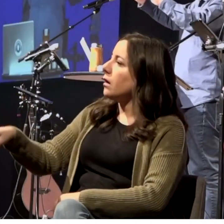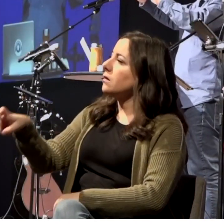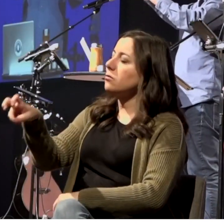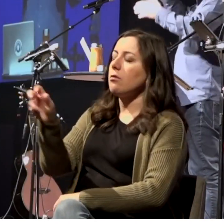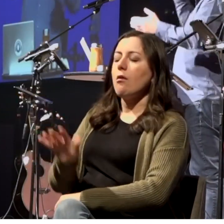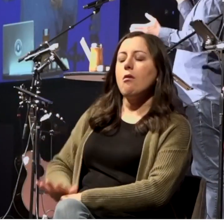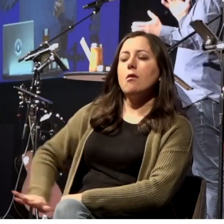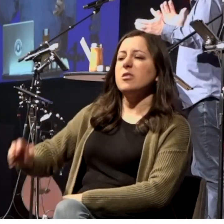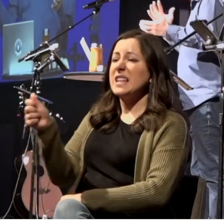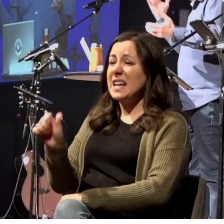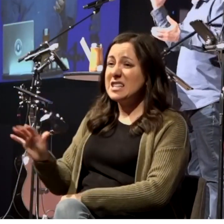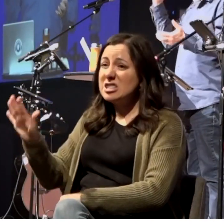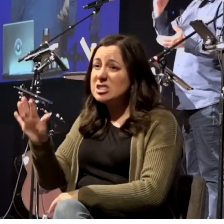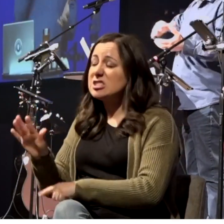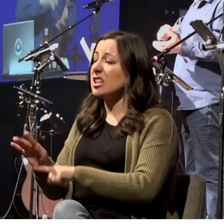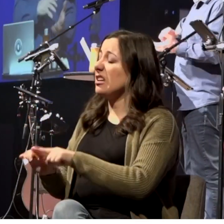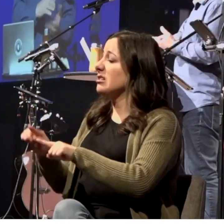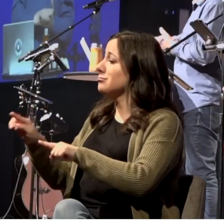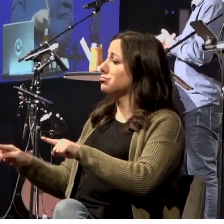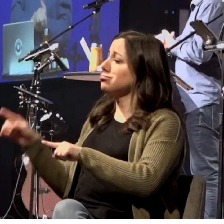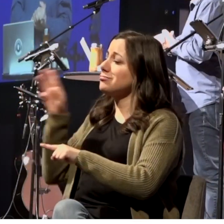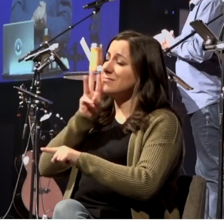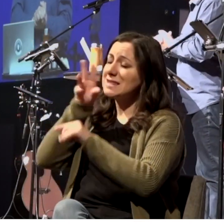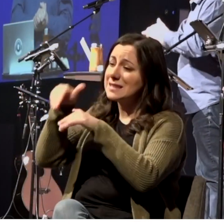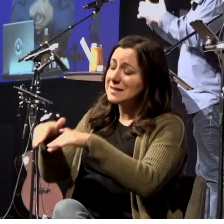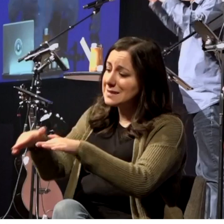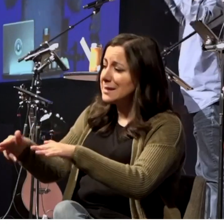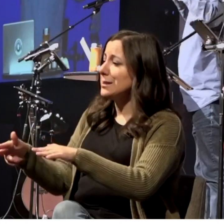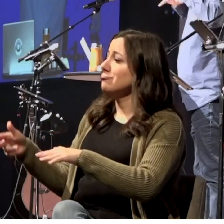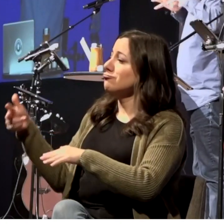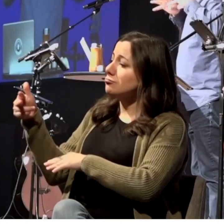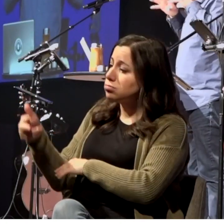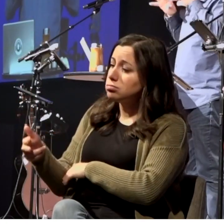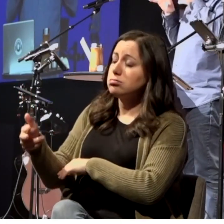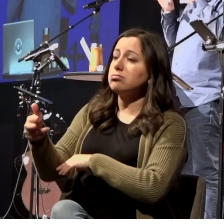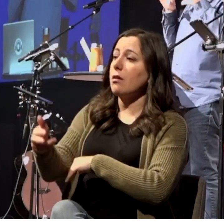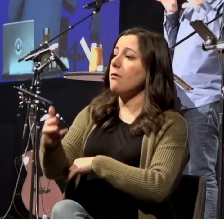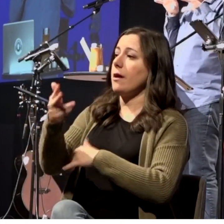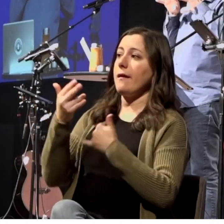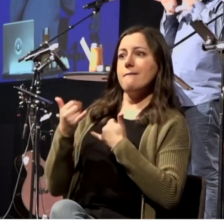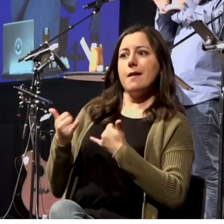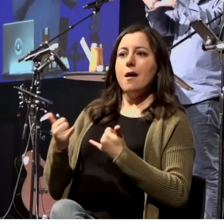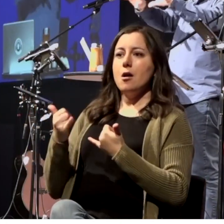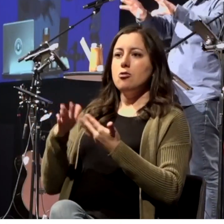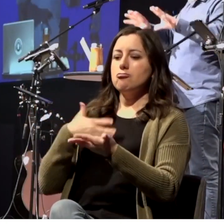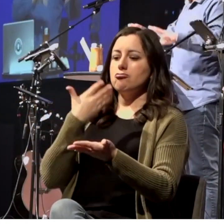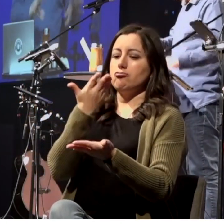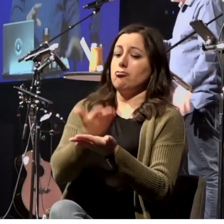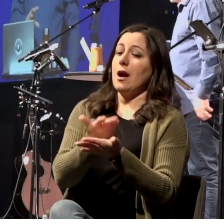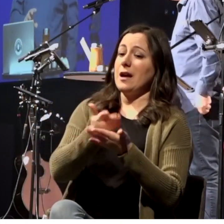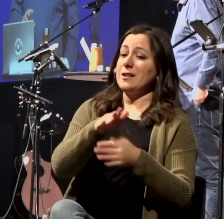Minor, across the Aegean Sea, and now into the continent of Europe,